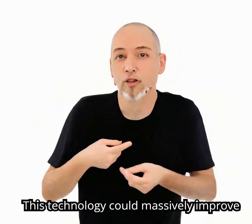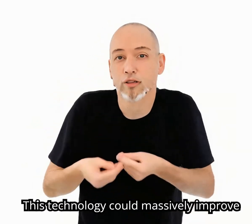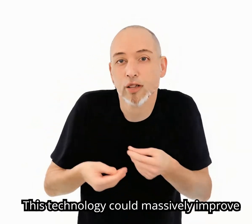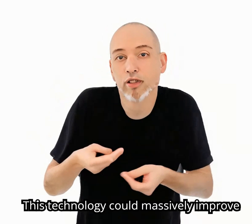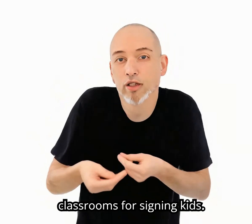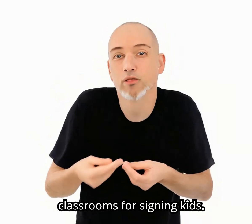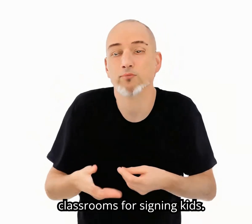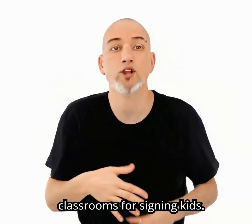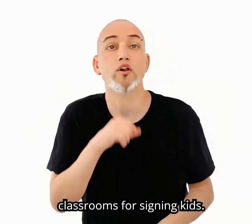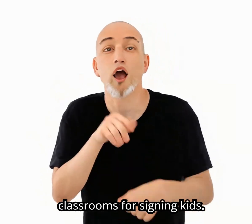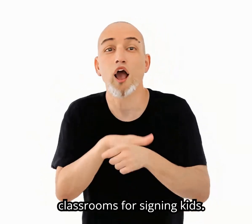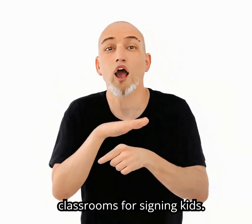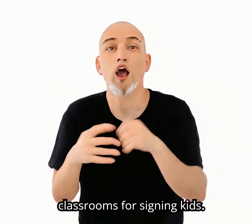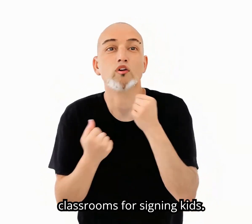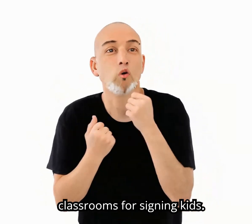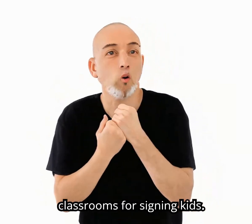improve classrooms for signing kids.